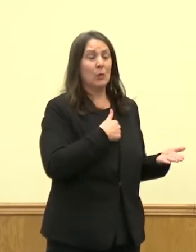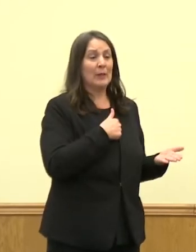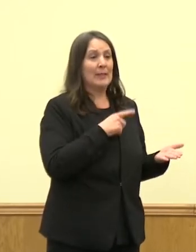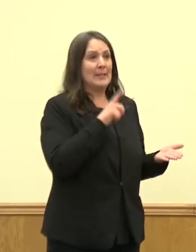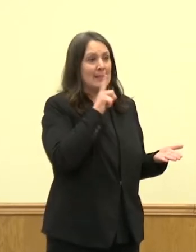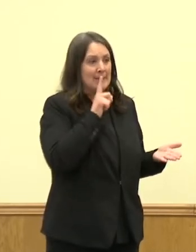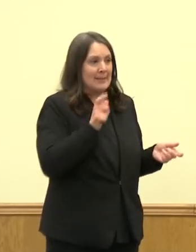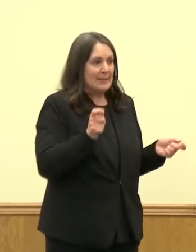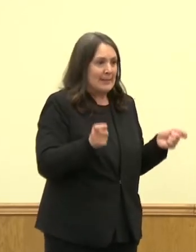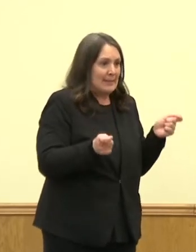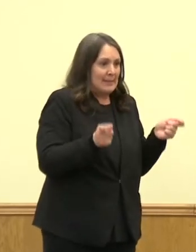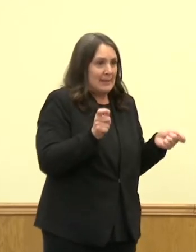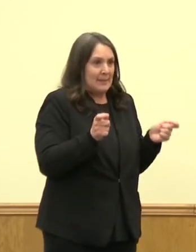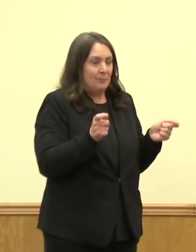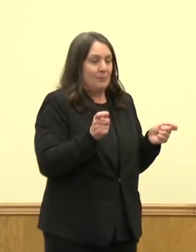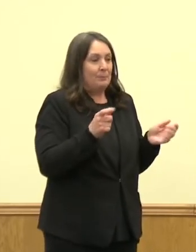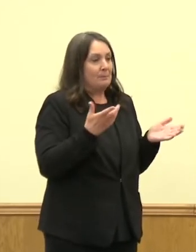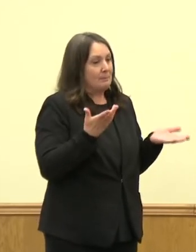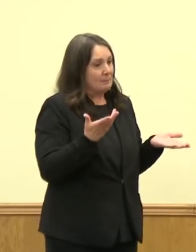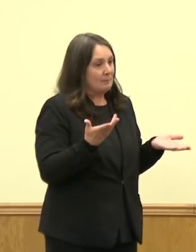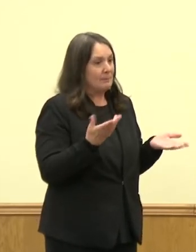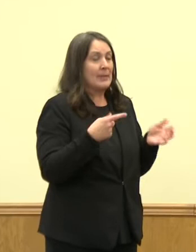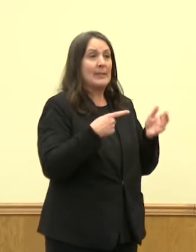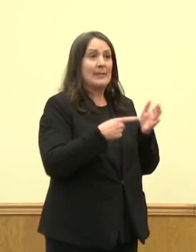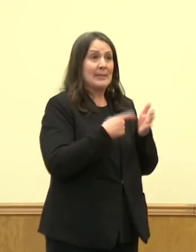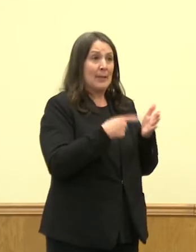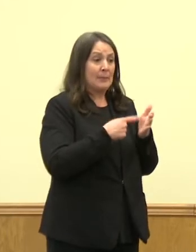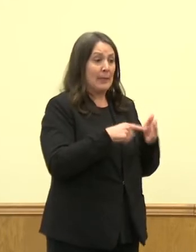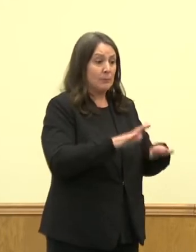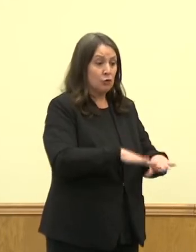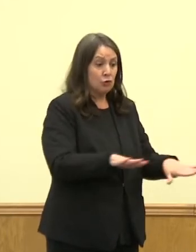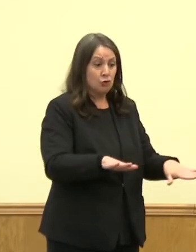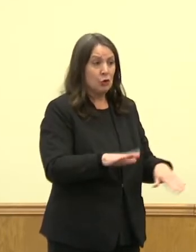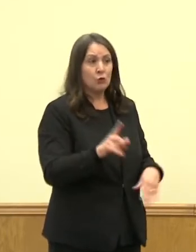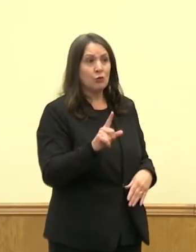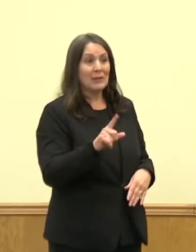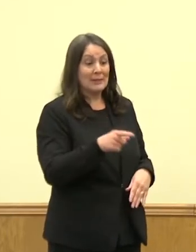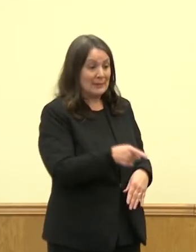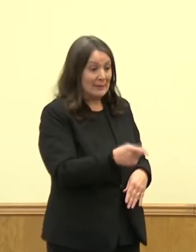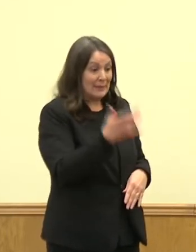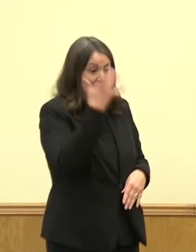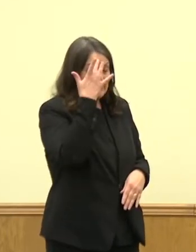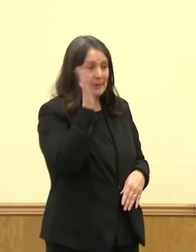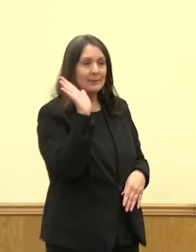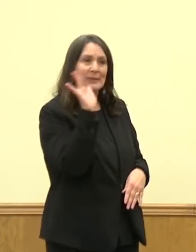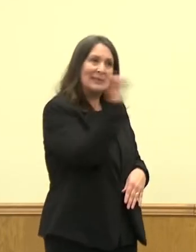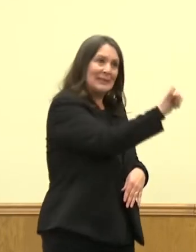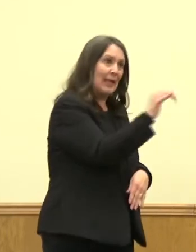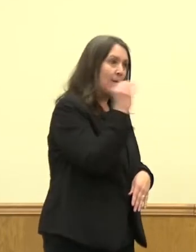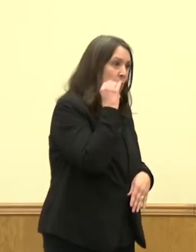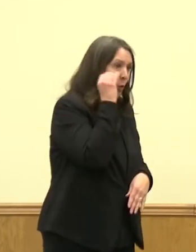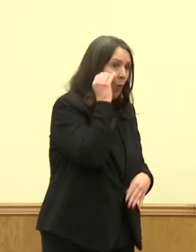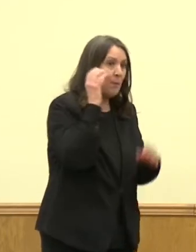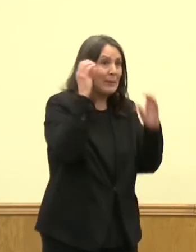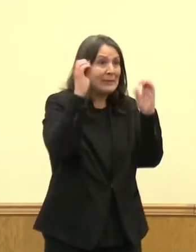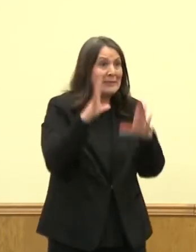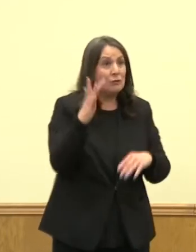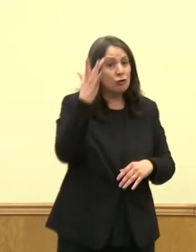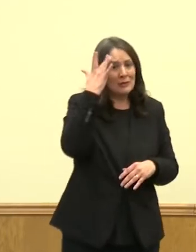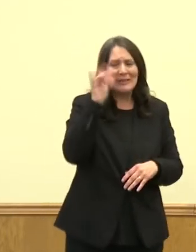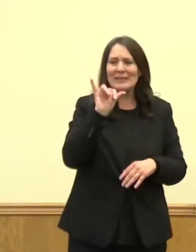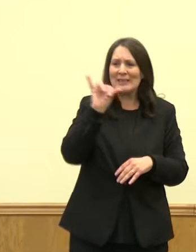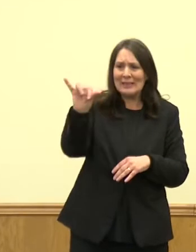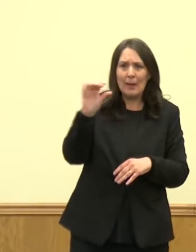So there are times when we are quarantining children and educators and other people that play critical roles in the